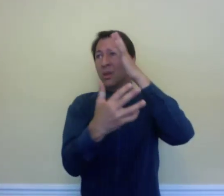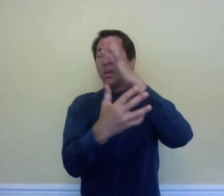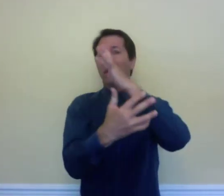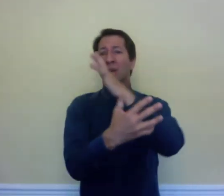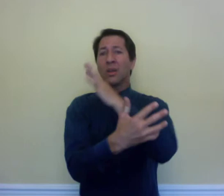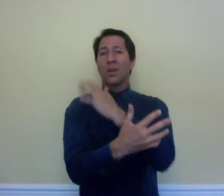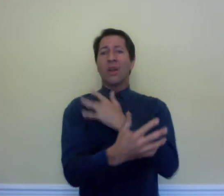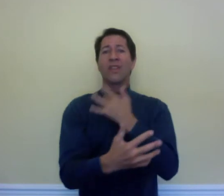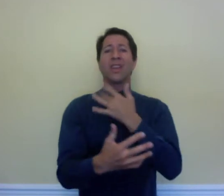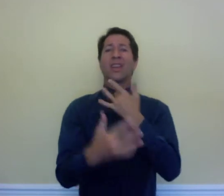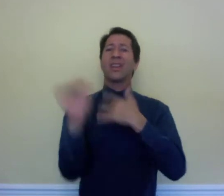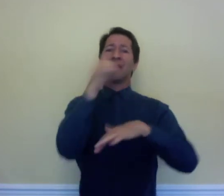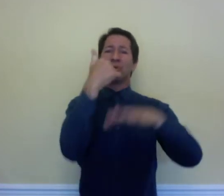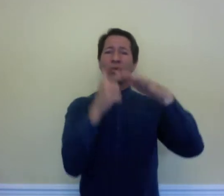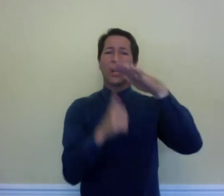feel like I'm asleep